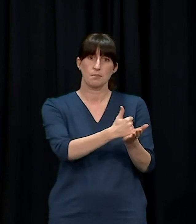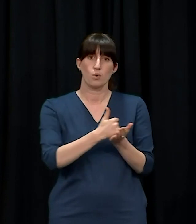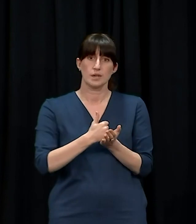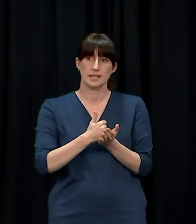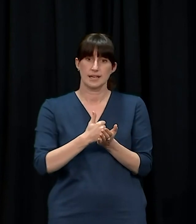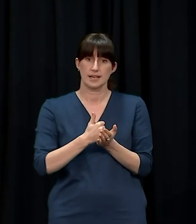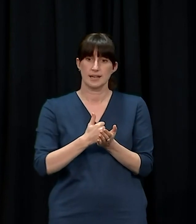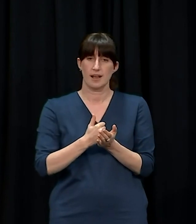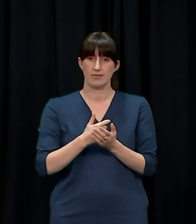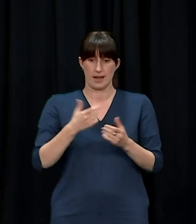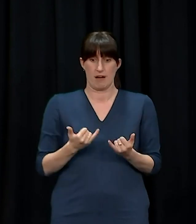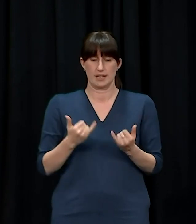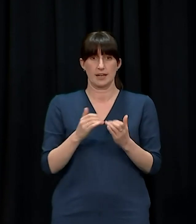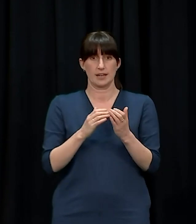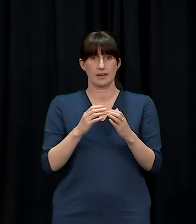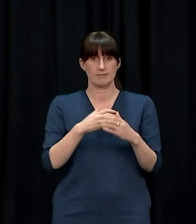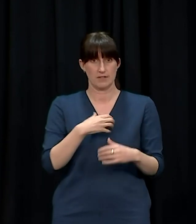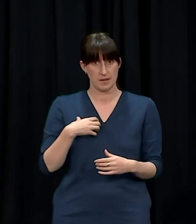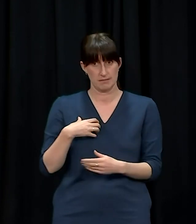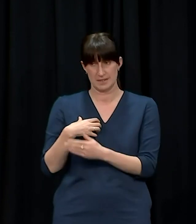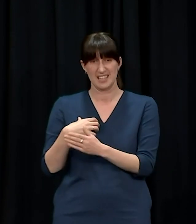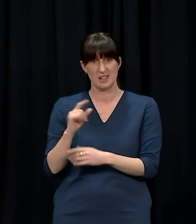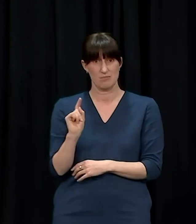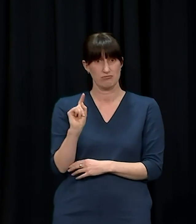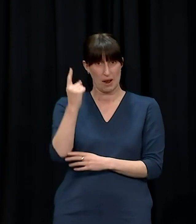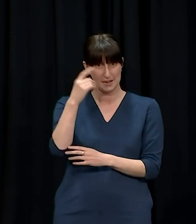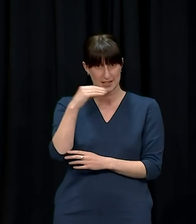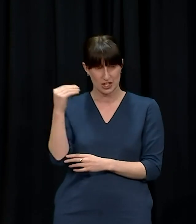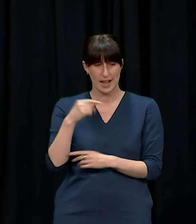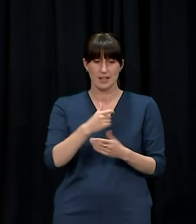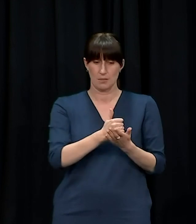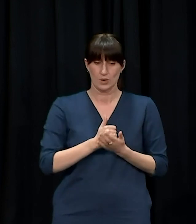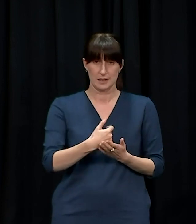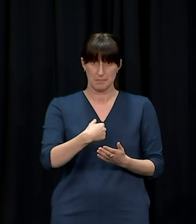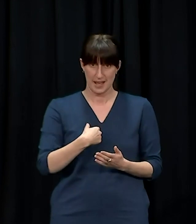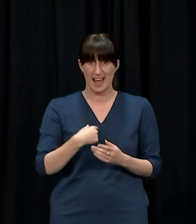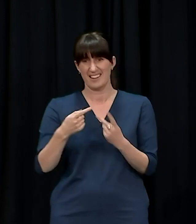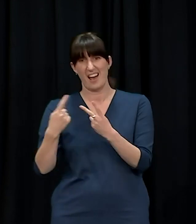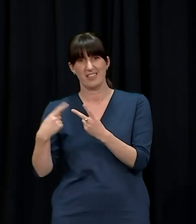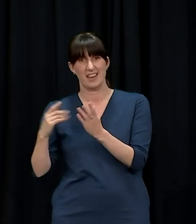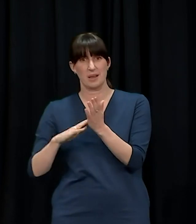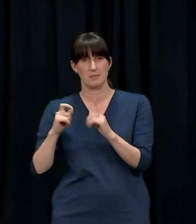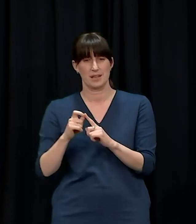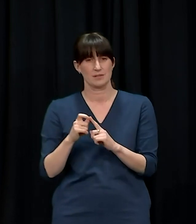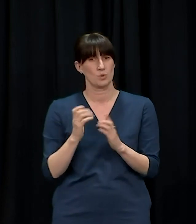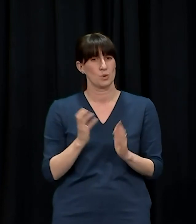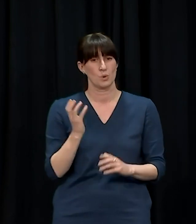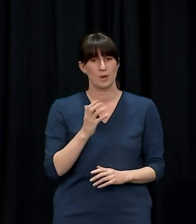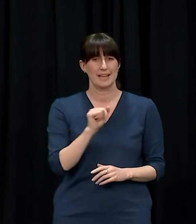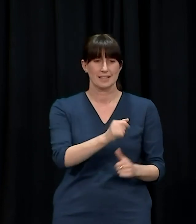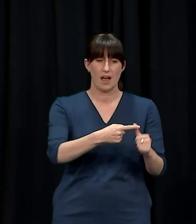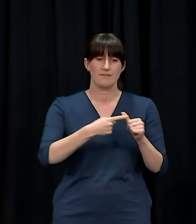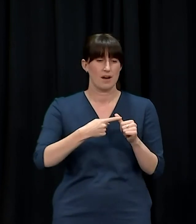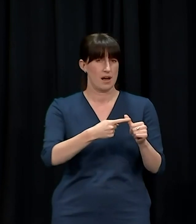current government, particularly the Prime Minister and myself, but others as well. And we greatly benefited from his advice,